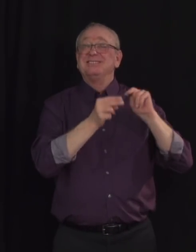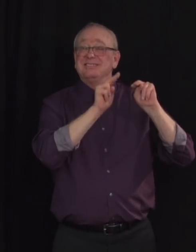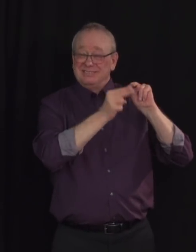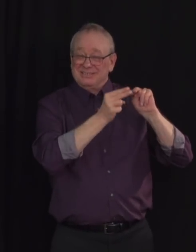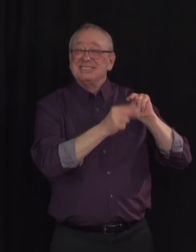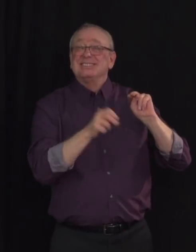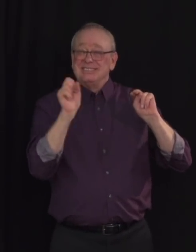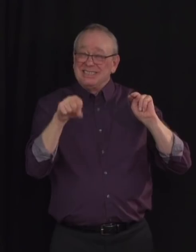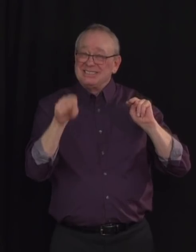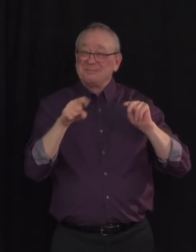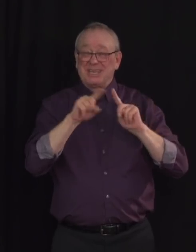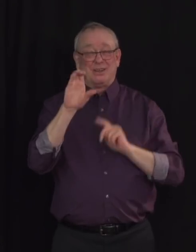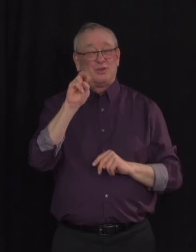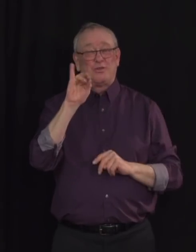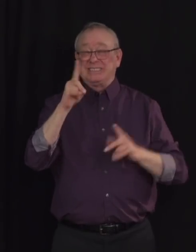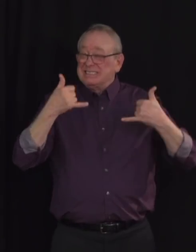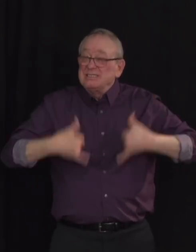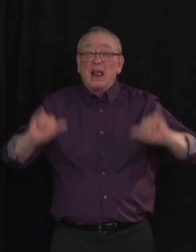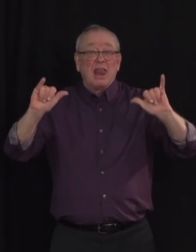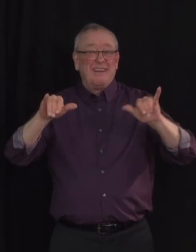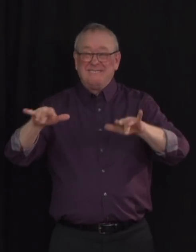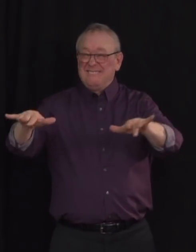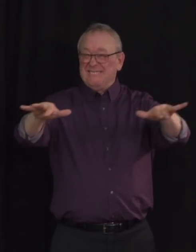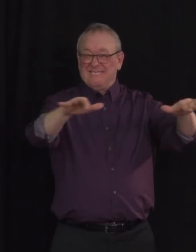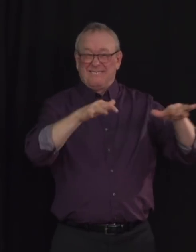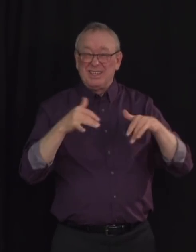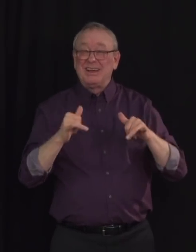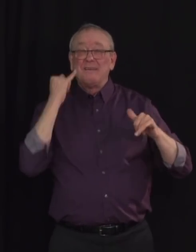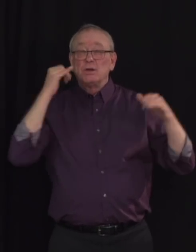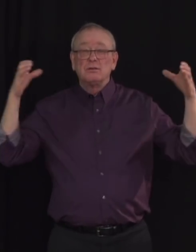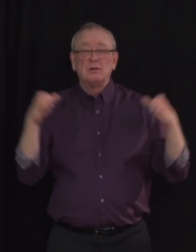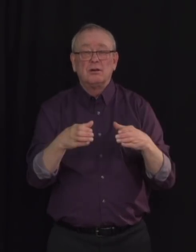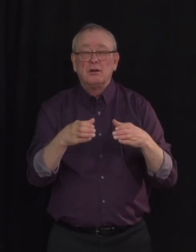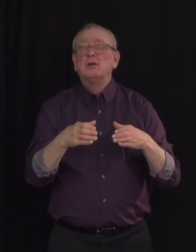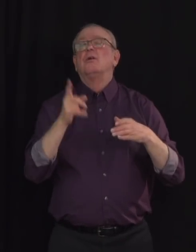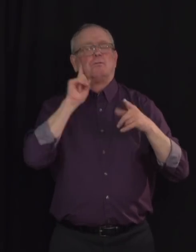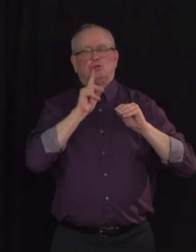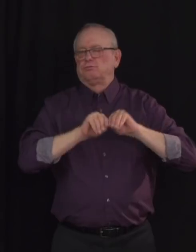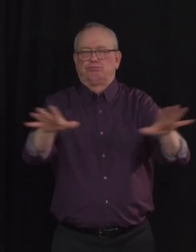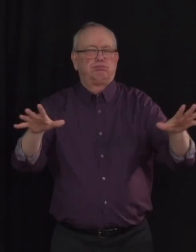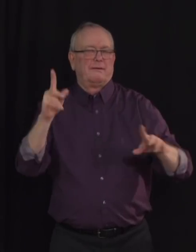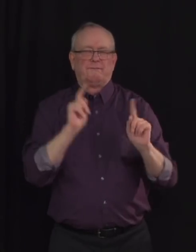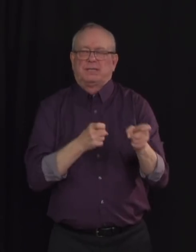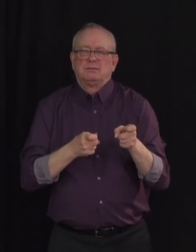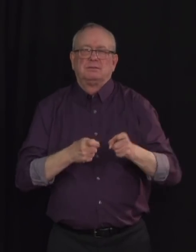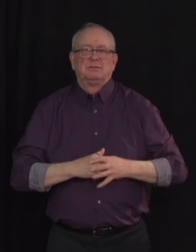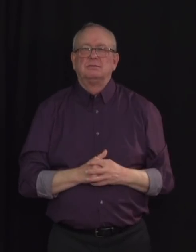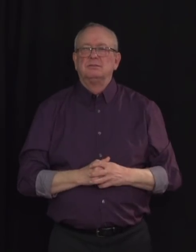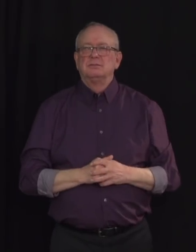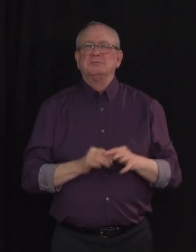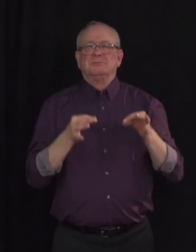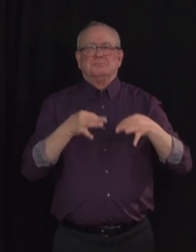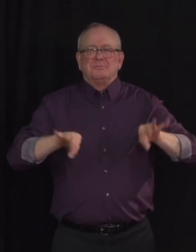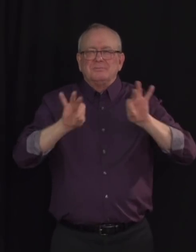and cases can rise quickly if given the chance. By choosing safe activities and by making safe choices that prevent